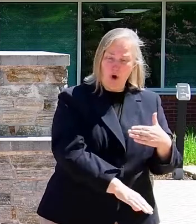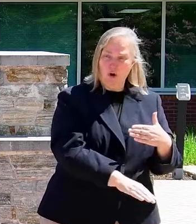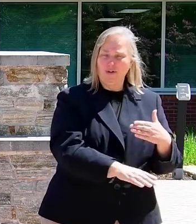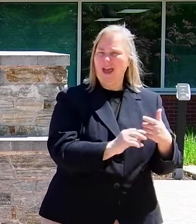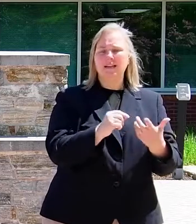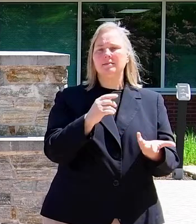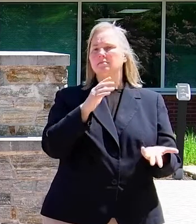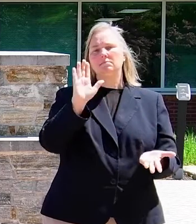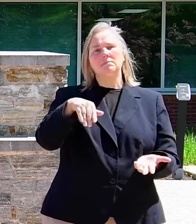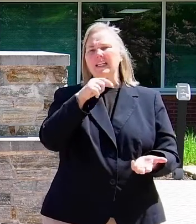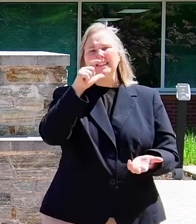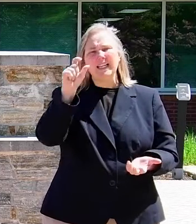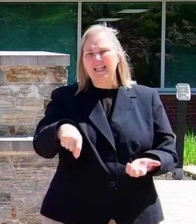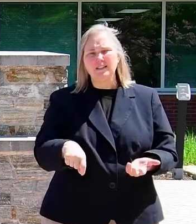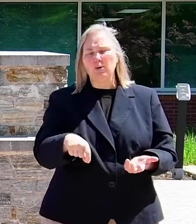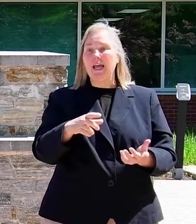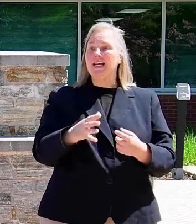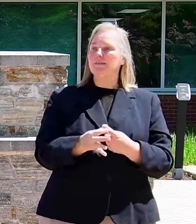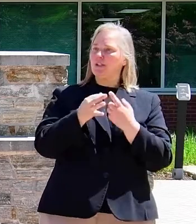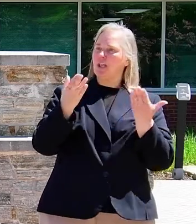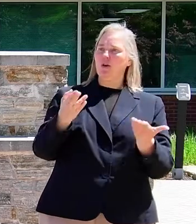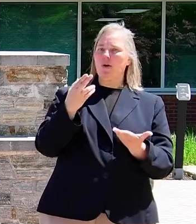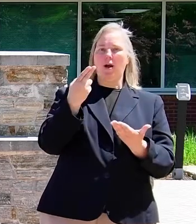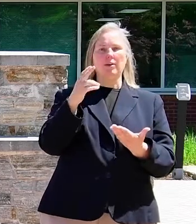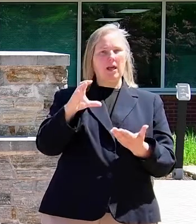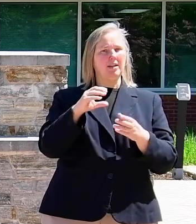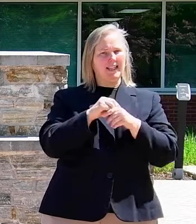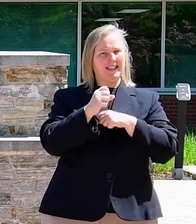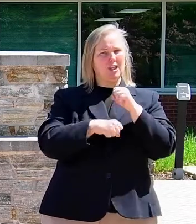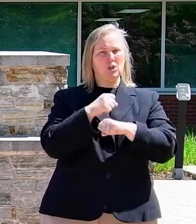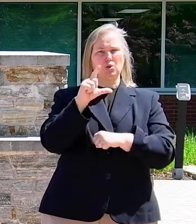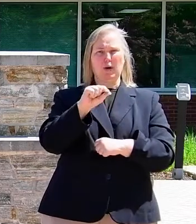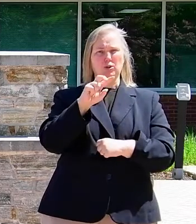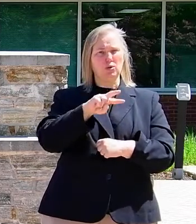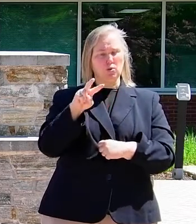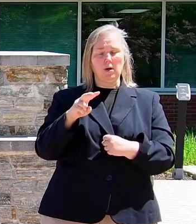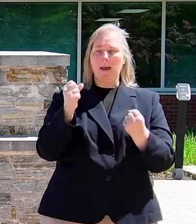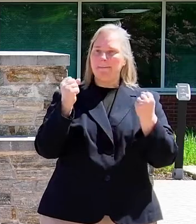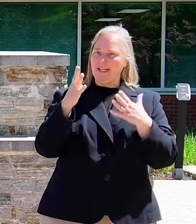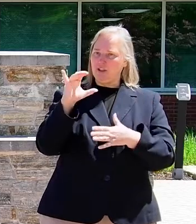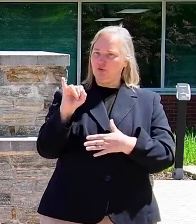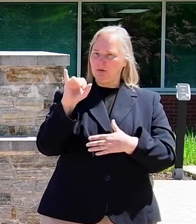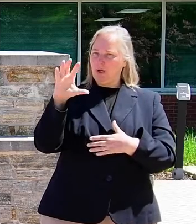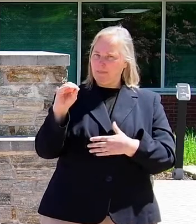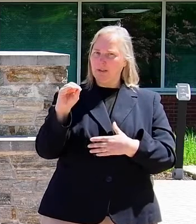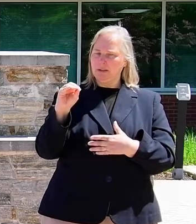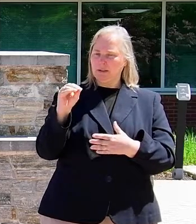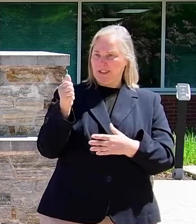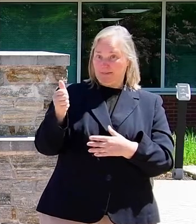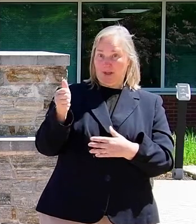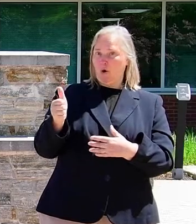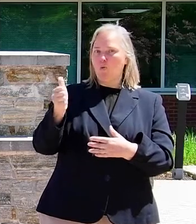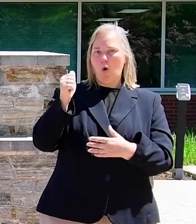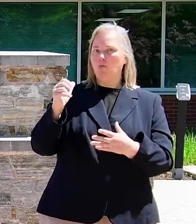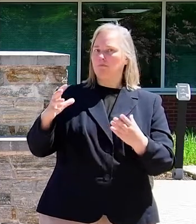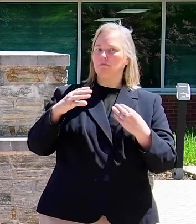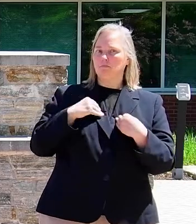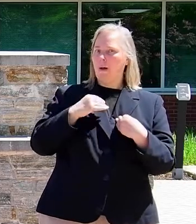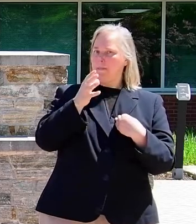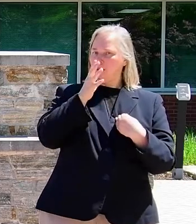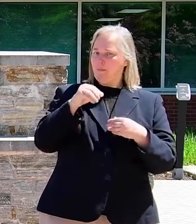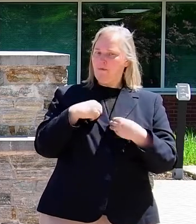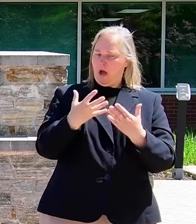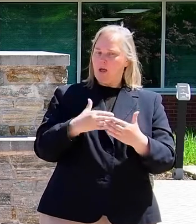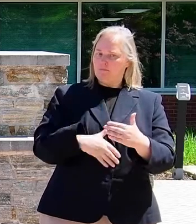necessary, especially in Howard County in 2022. There are many insurance companies that will not take on a mother and provide